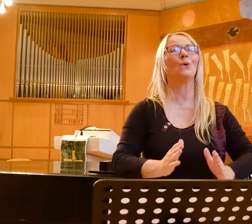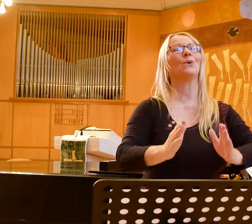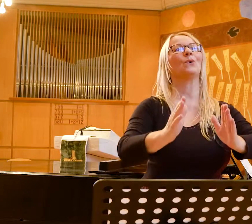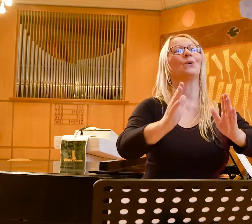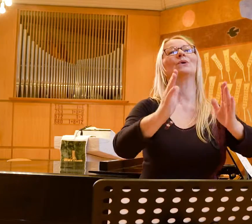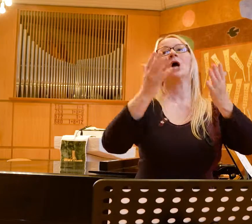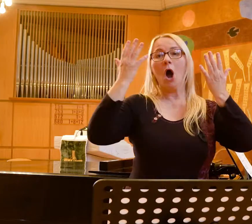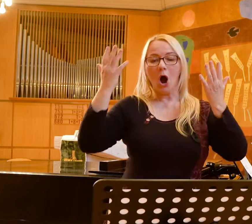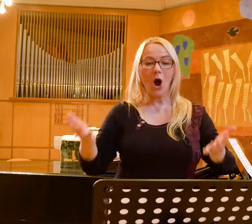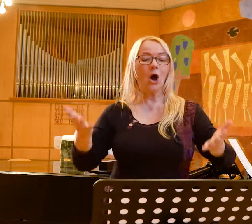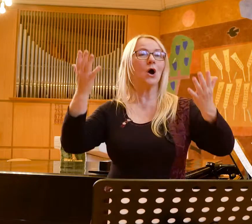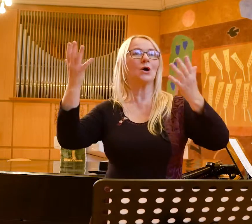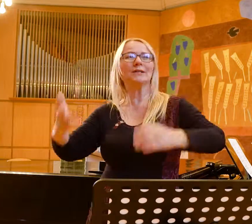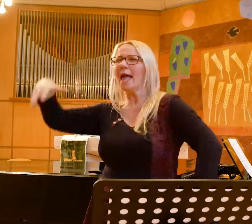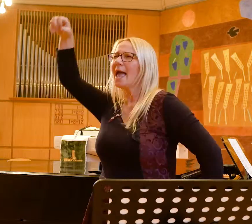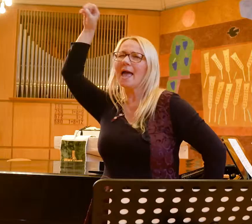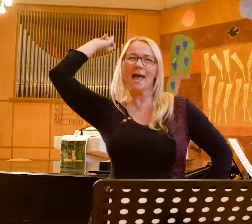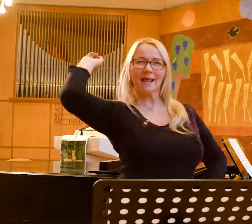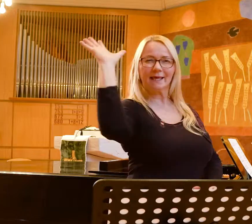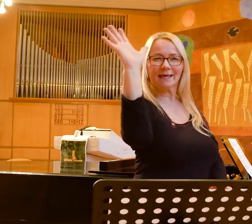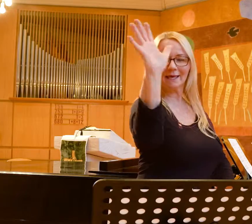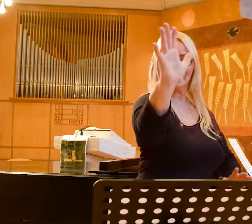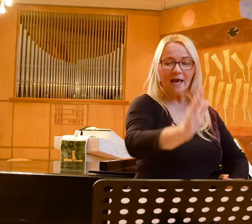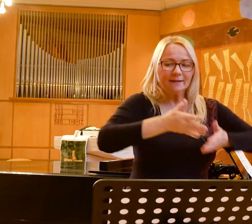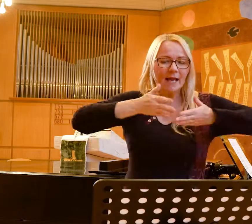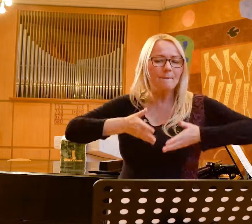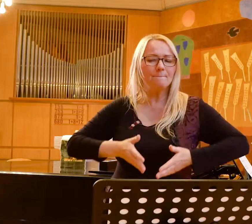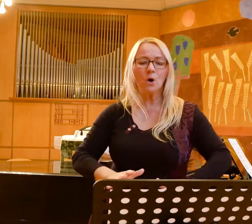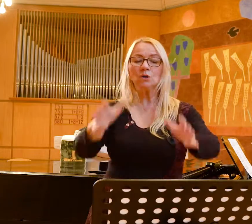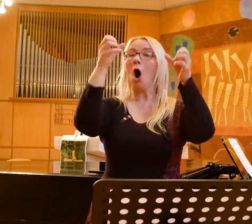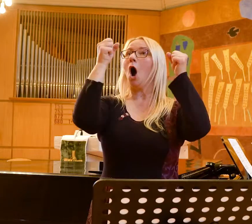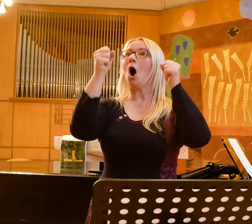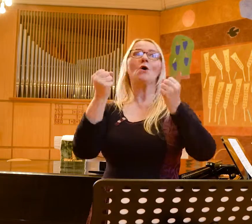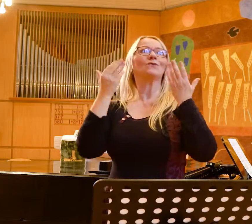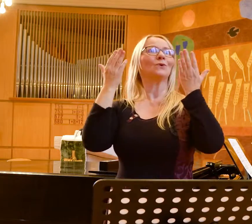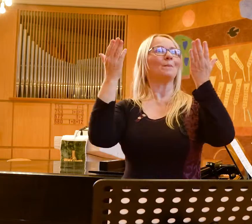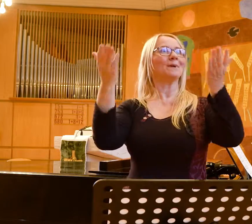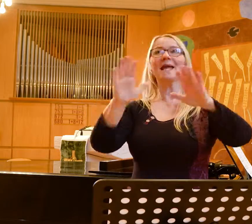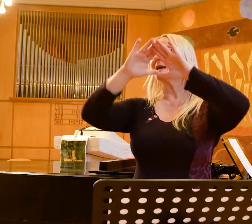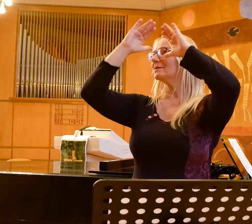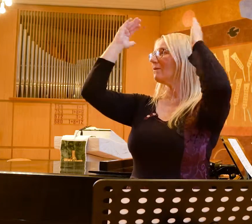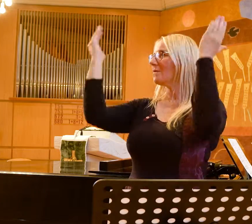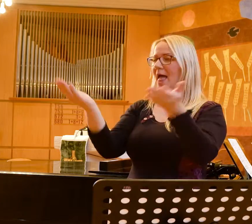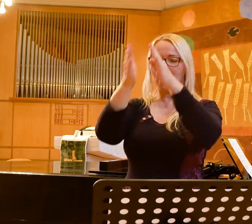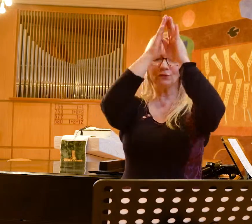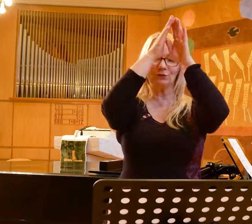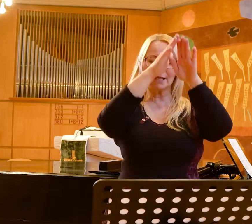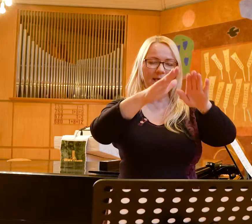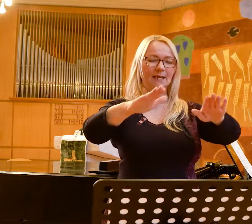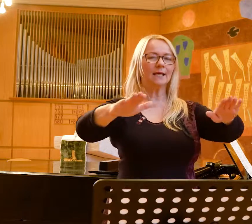Today, the light of His birth Fills us with hope